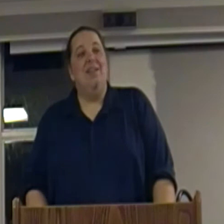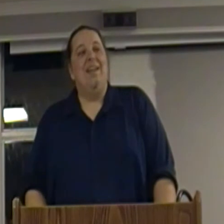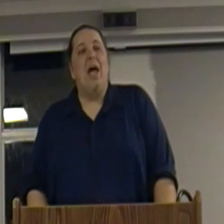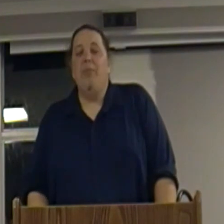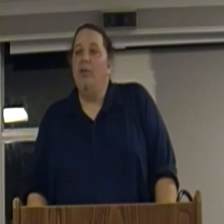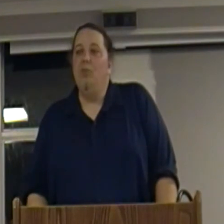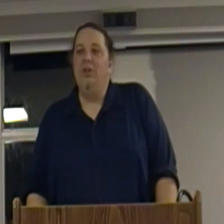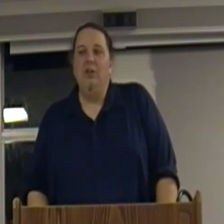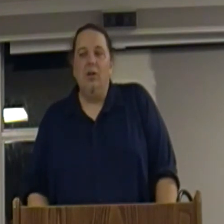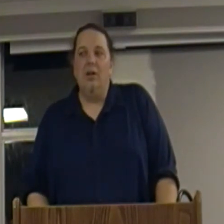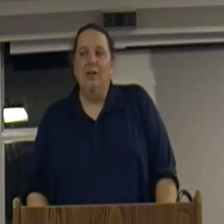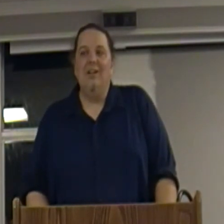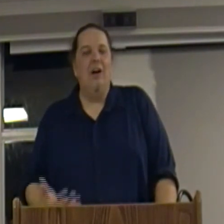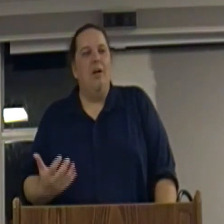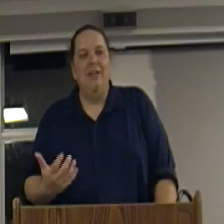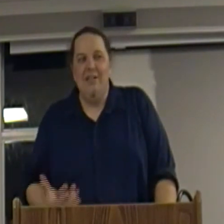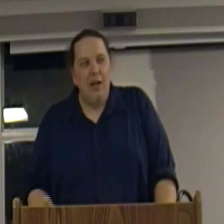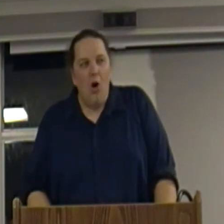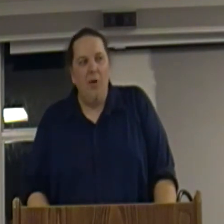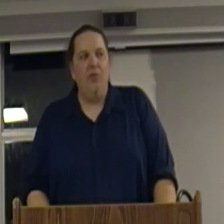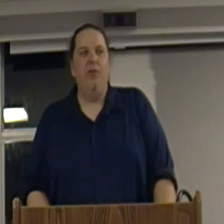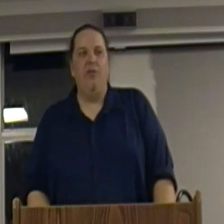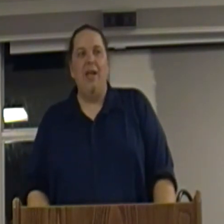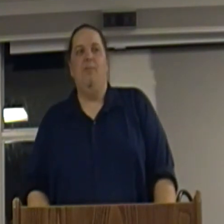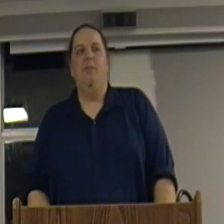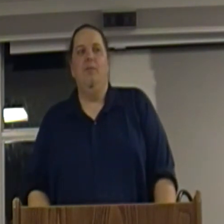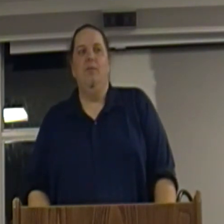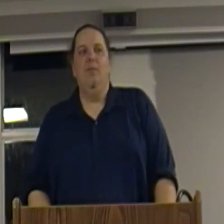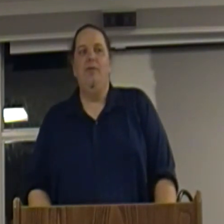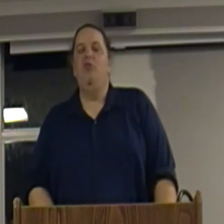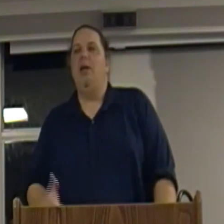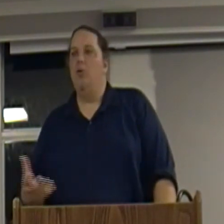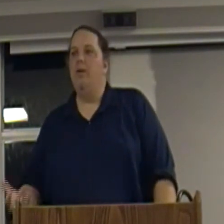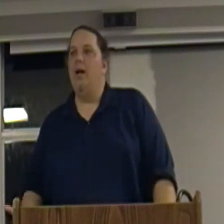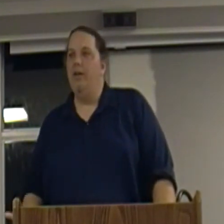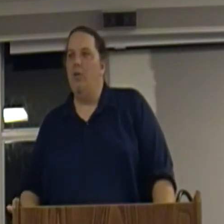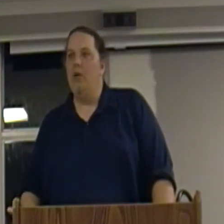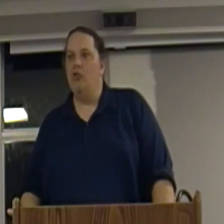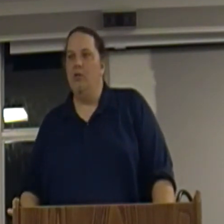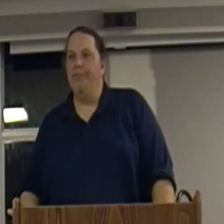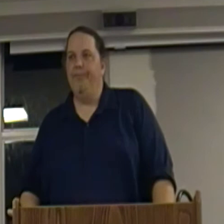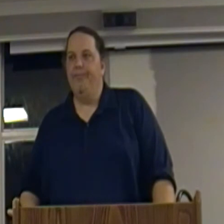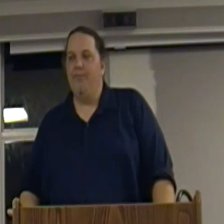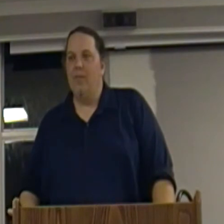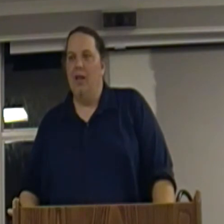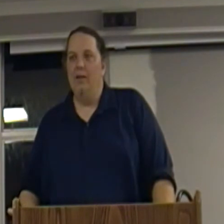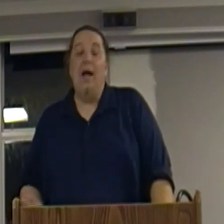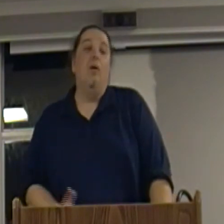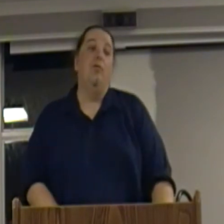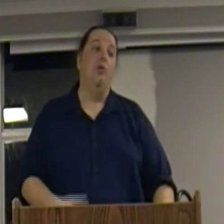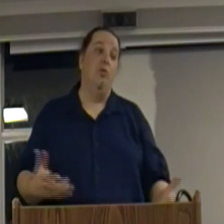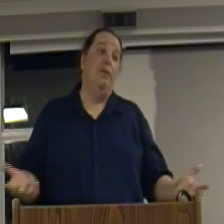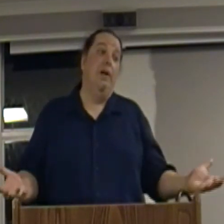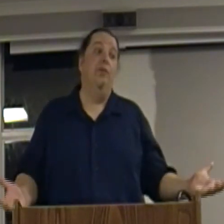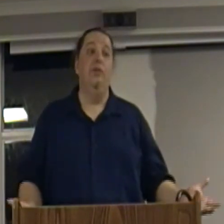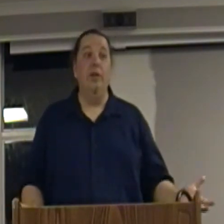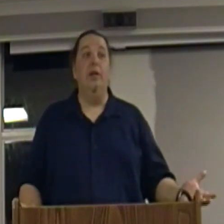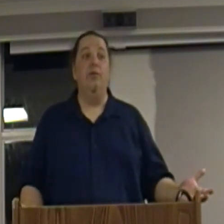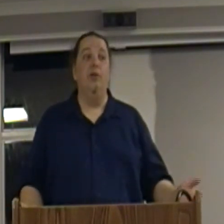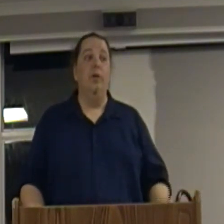see that capitalism would look almost the same if you take greed out of the equation. Now, of course, greed does exist and